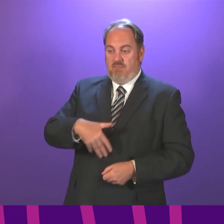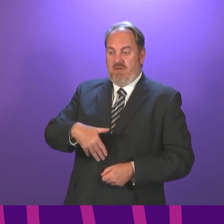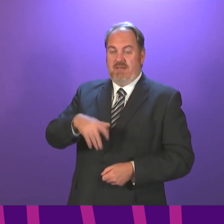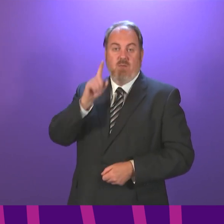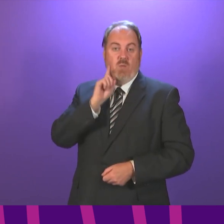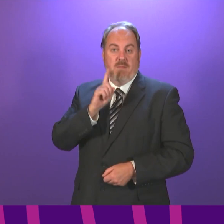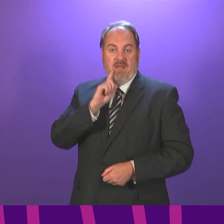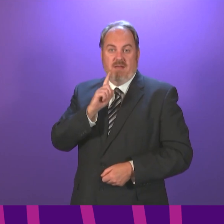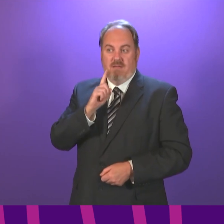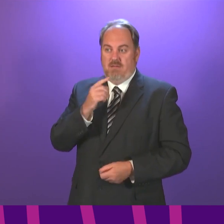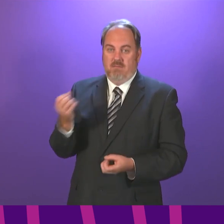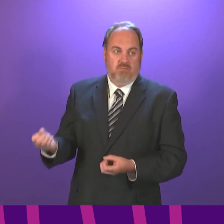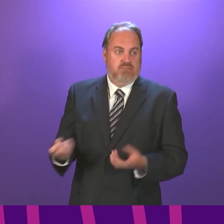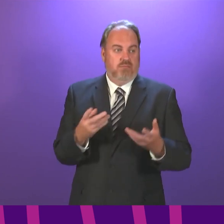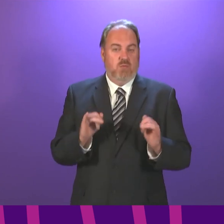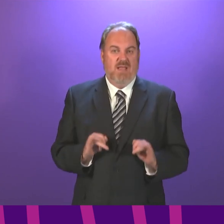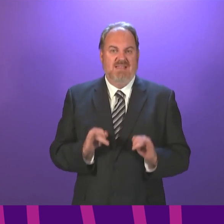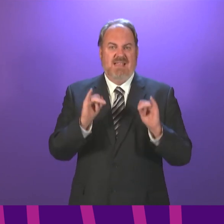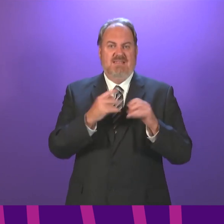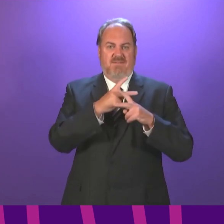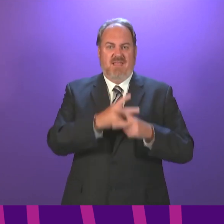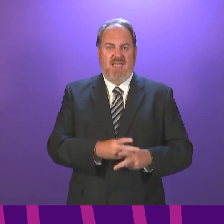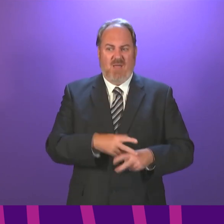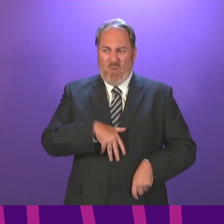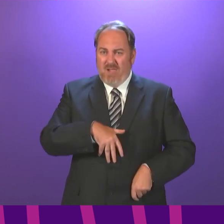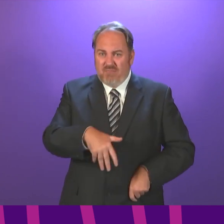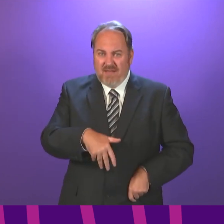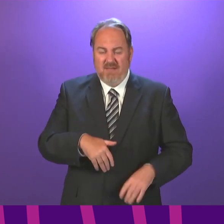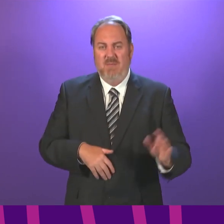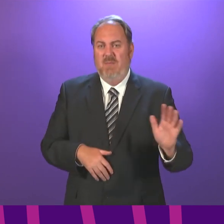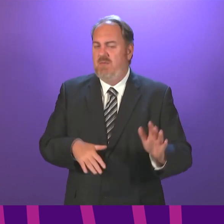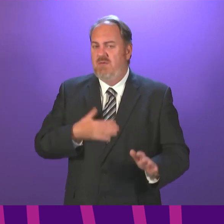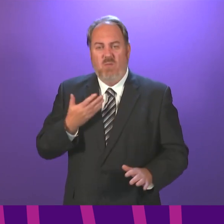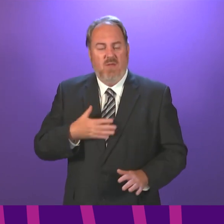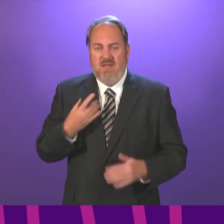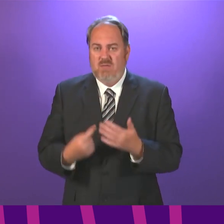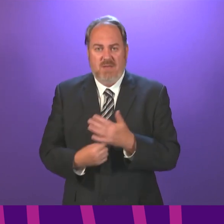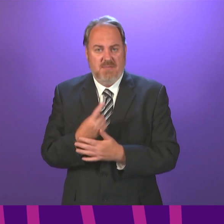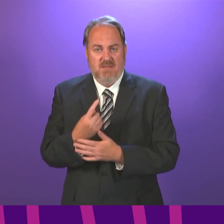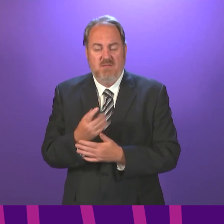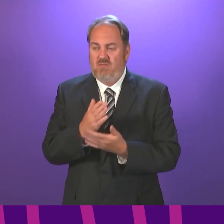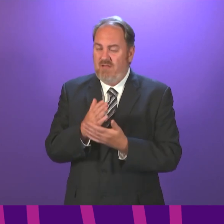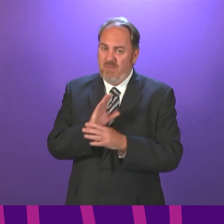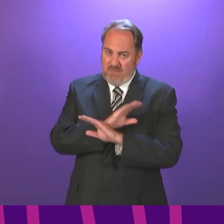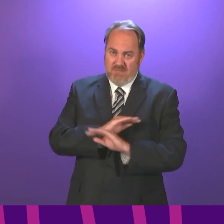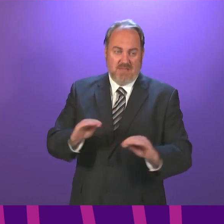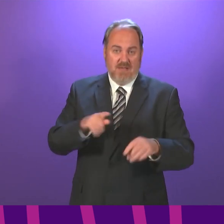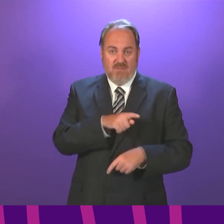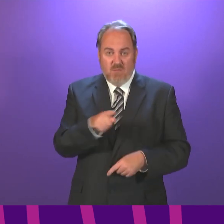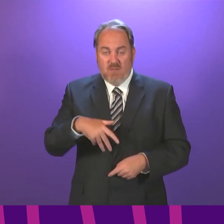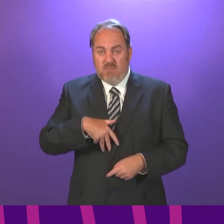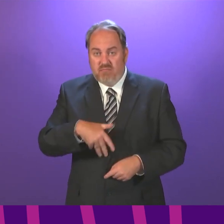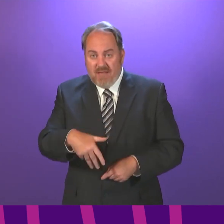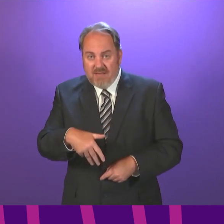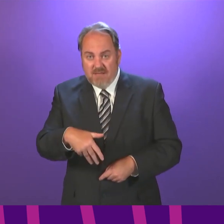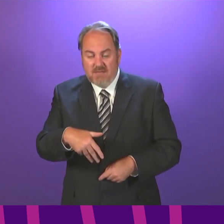premature birth of the baby. I would ask all members to do everything they can to get that message across to pregnant women to take up the offer of vaccination